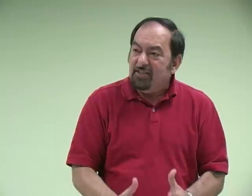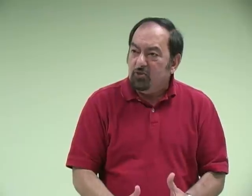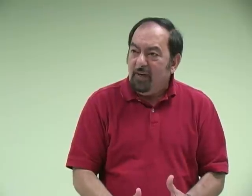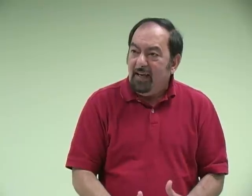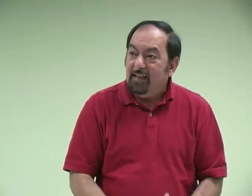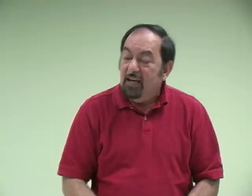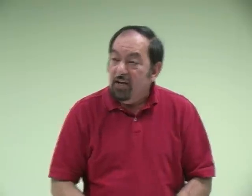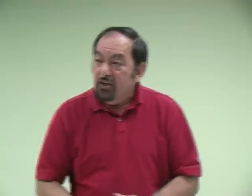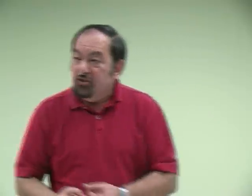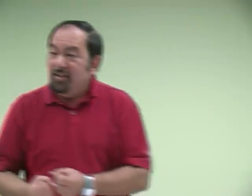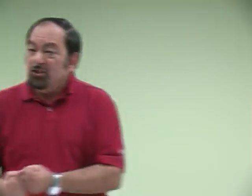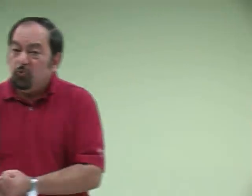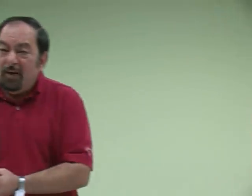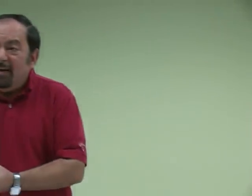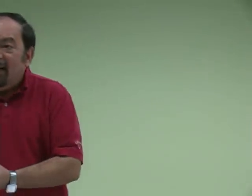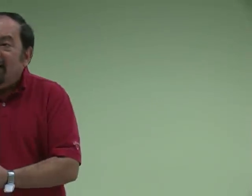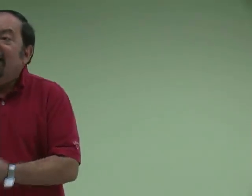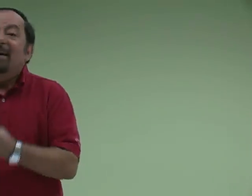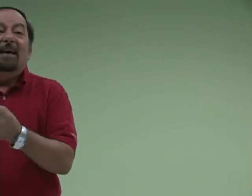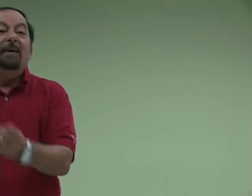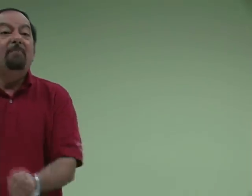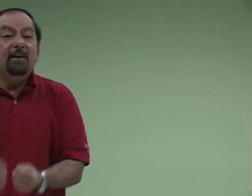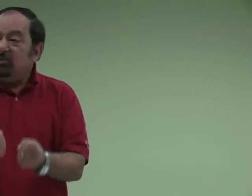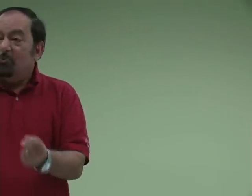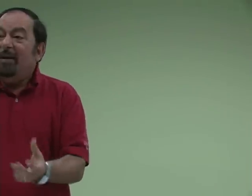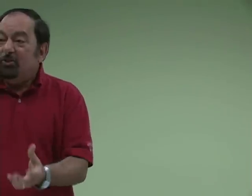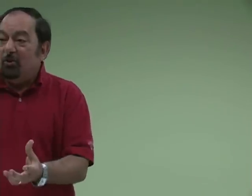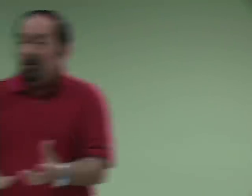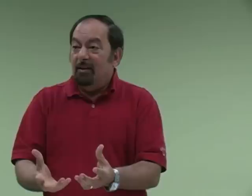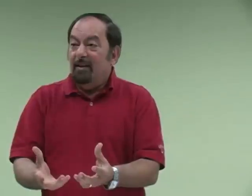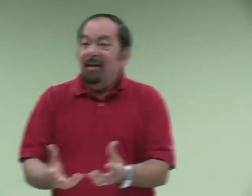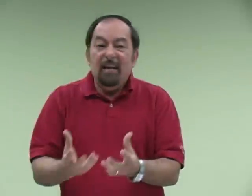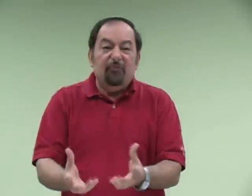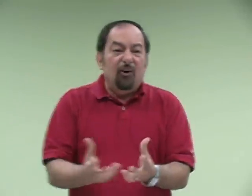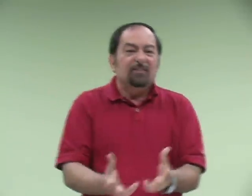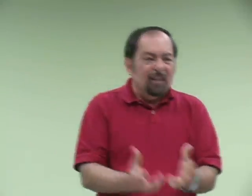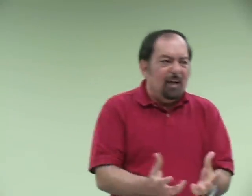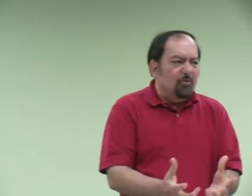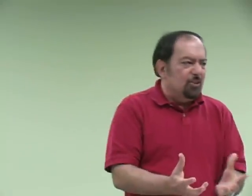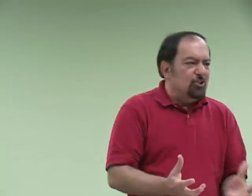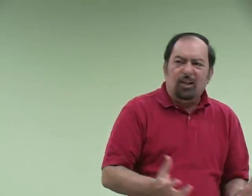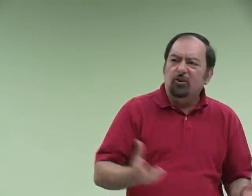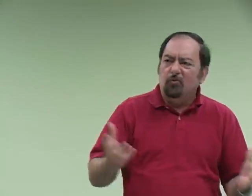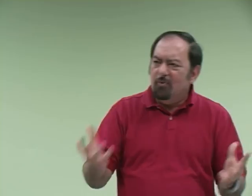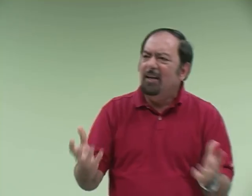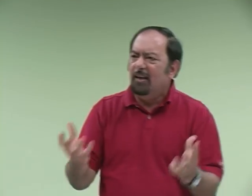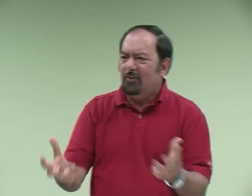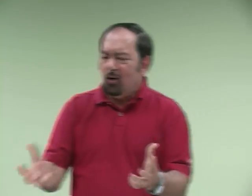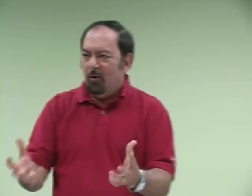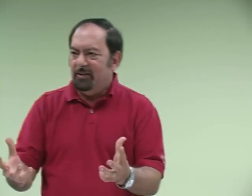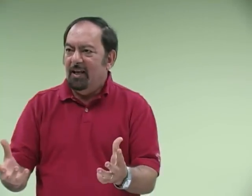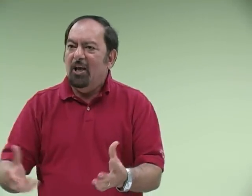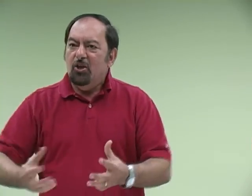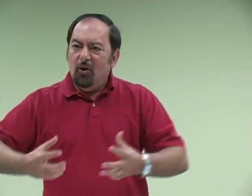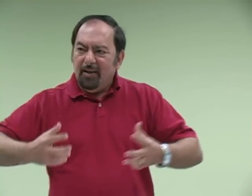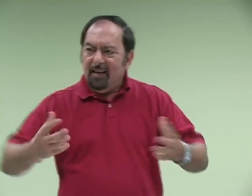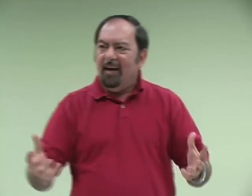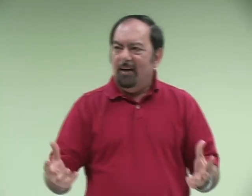Genesis 28. Genesis 29, he meets Rachel. He falls in love with her, just like you really love the Lord. You had encountered